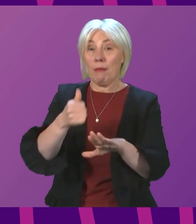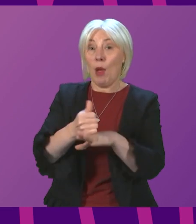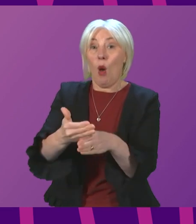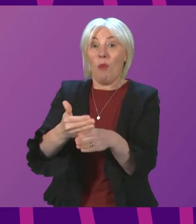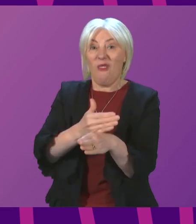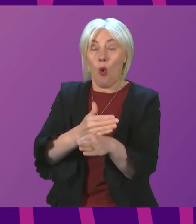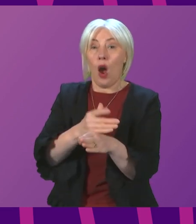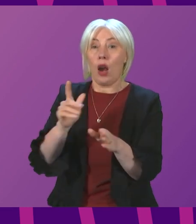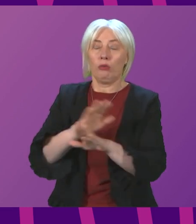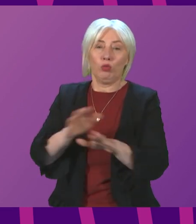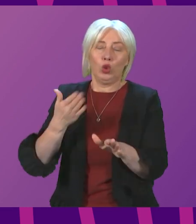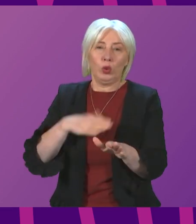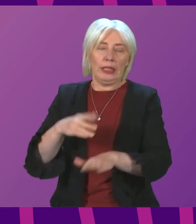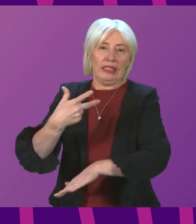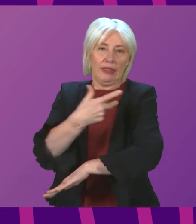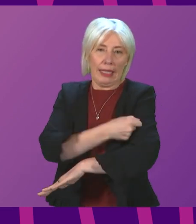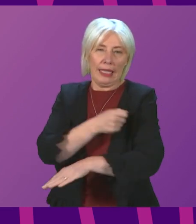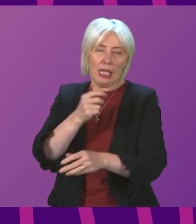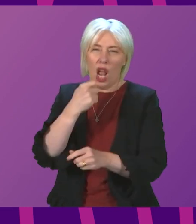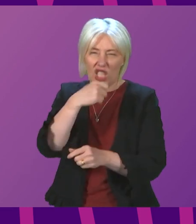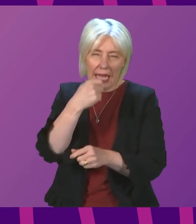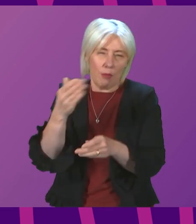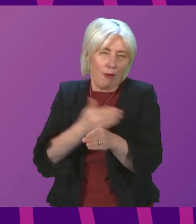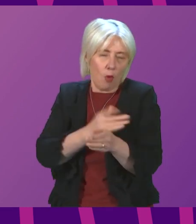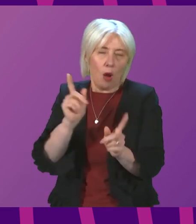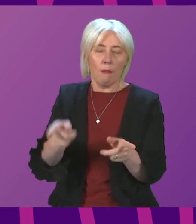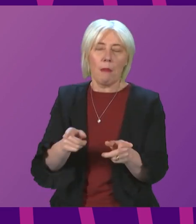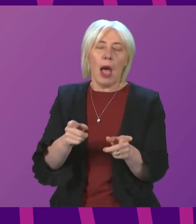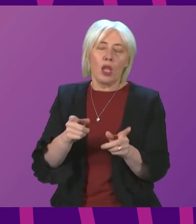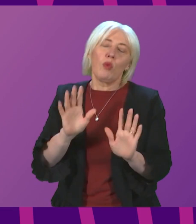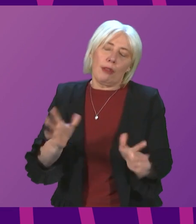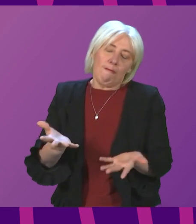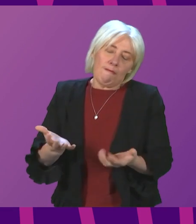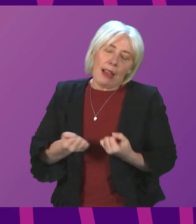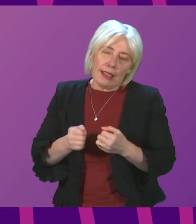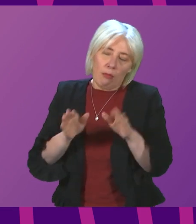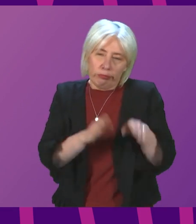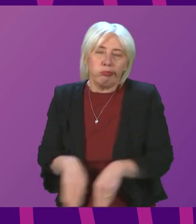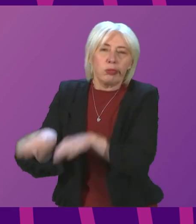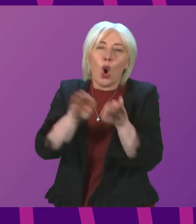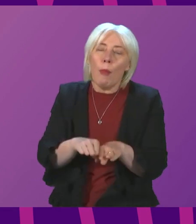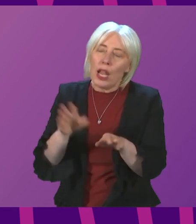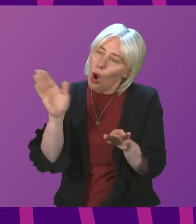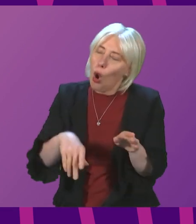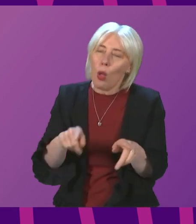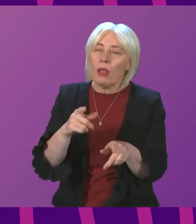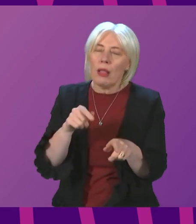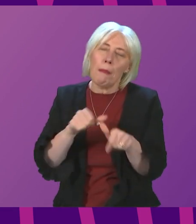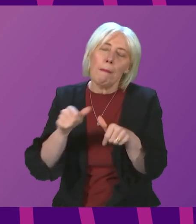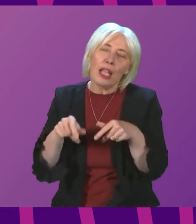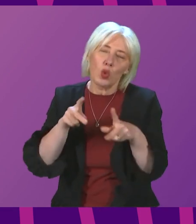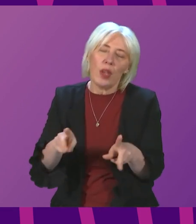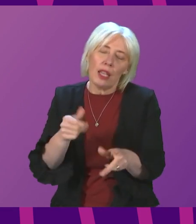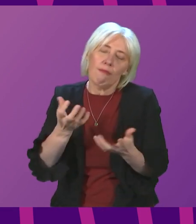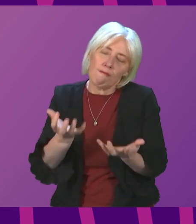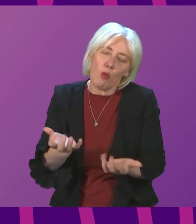However, as we have done in the past, we do recognise the wider benefits of adopting a common approach where that is possible. While these changes